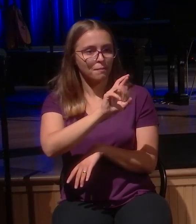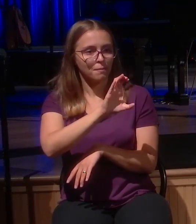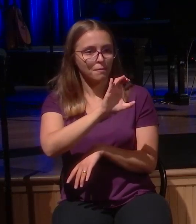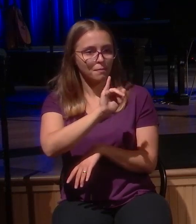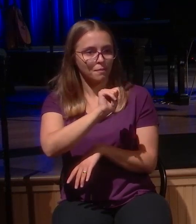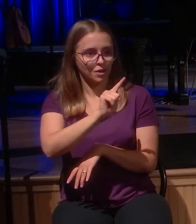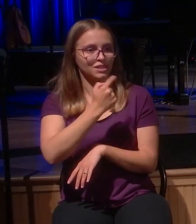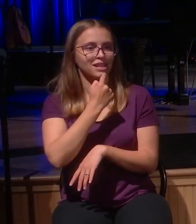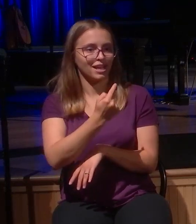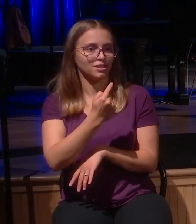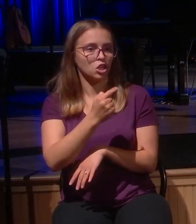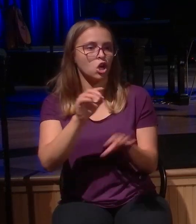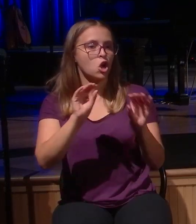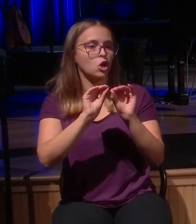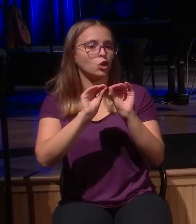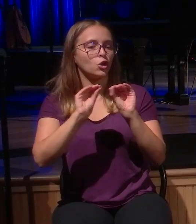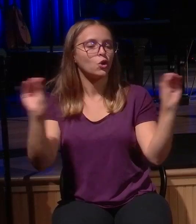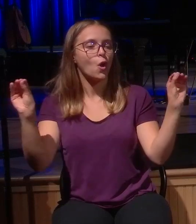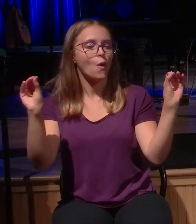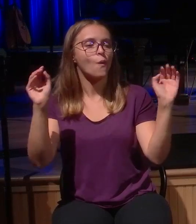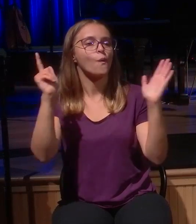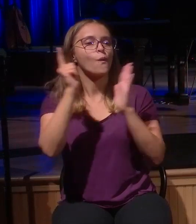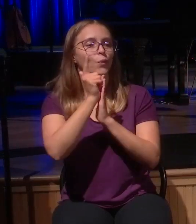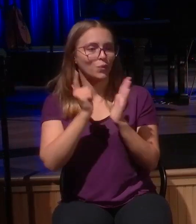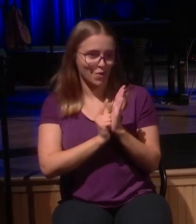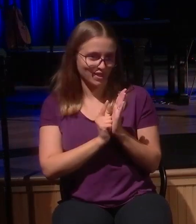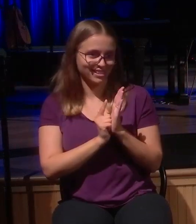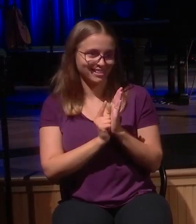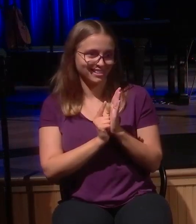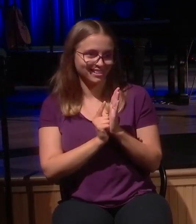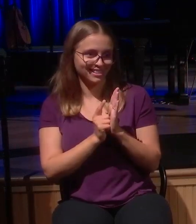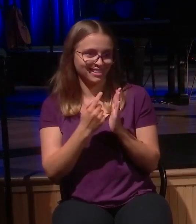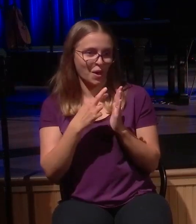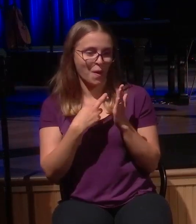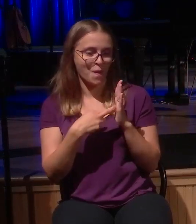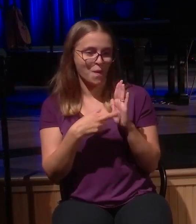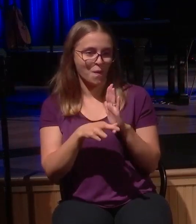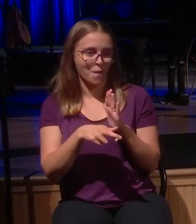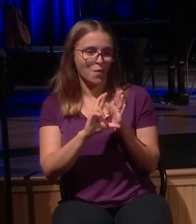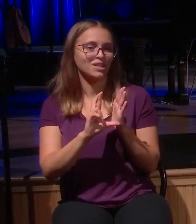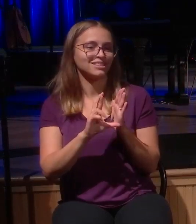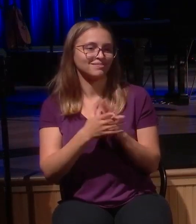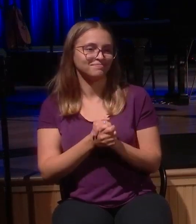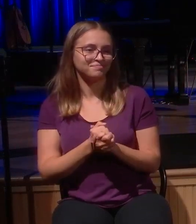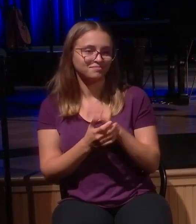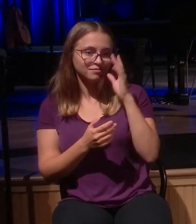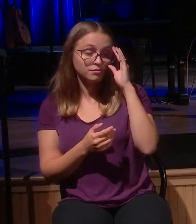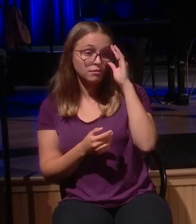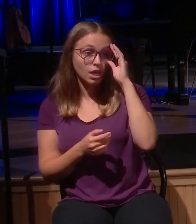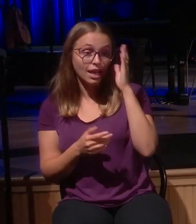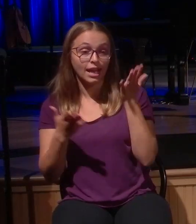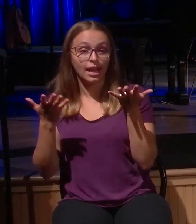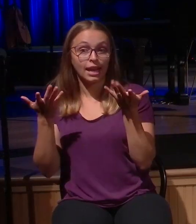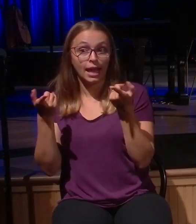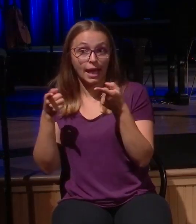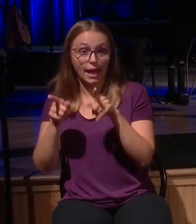the fun was gone. And it led to ruin. The ruin was, boy, life is hard without the father.